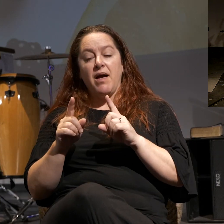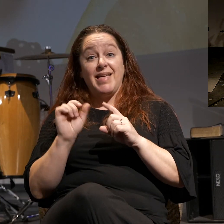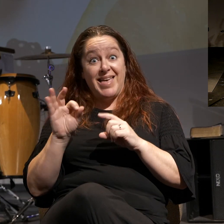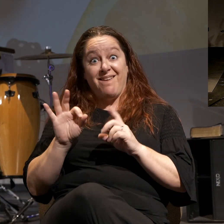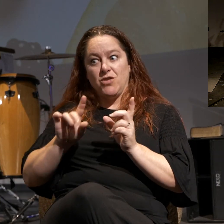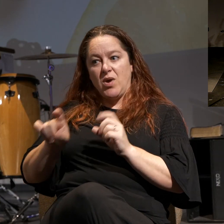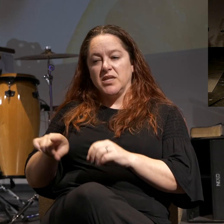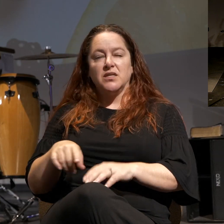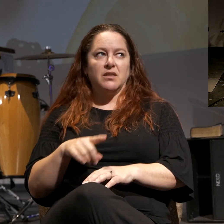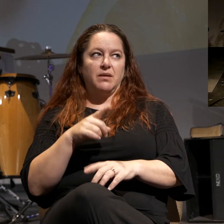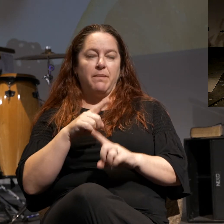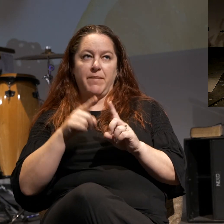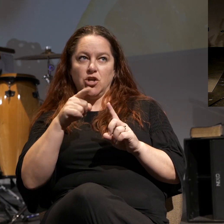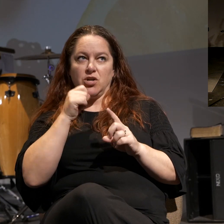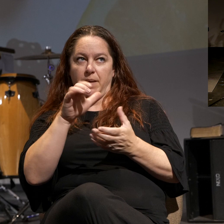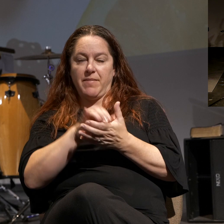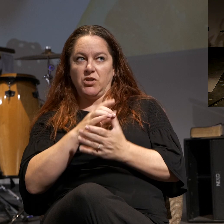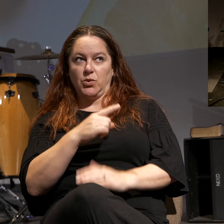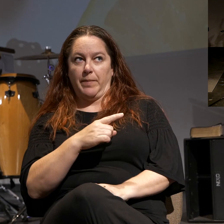said, but you're not married to him.